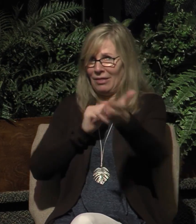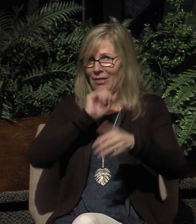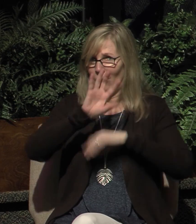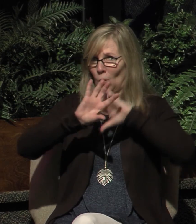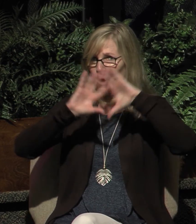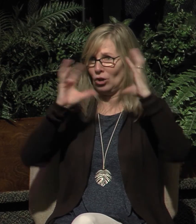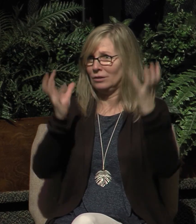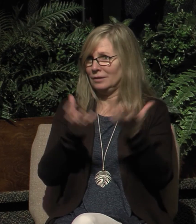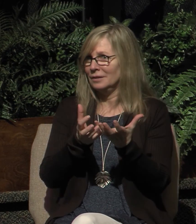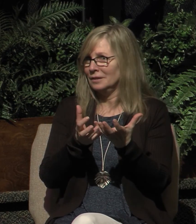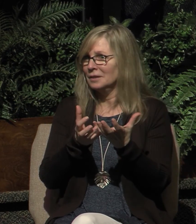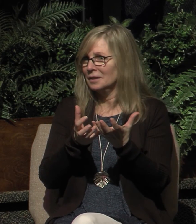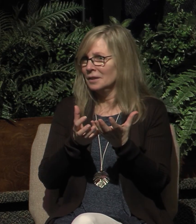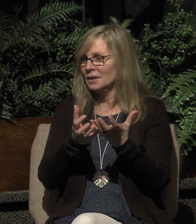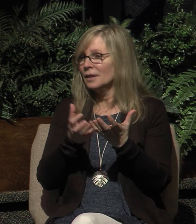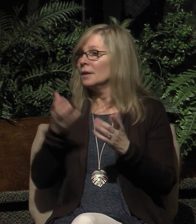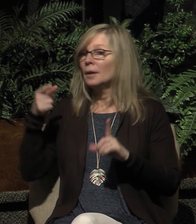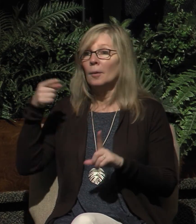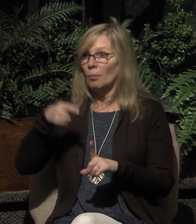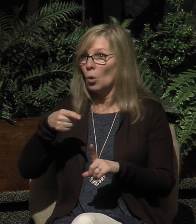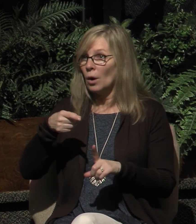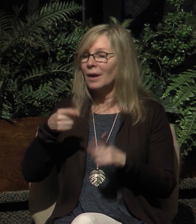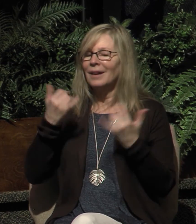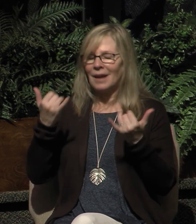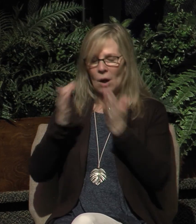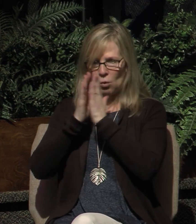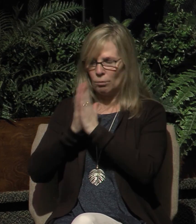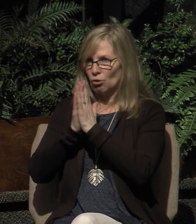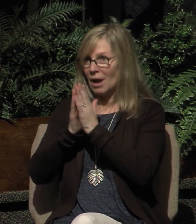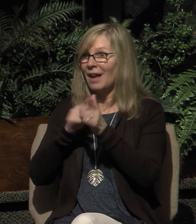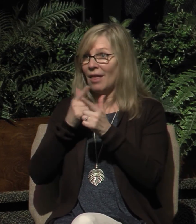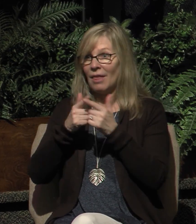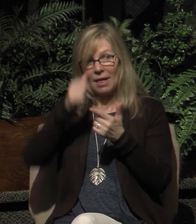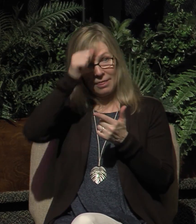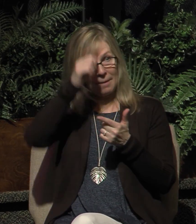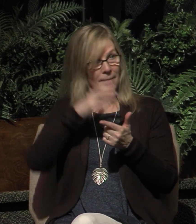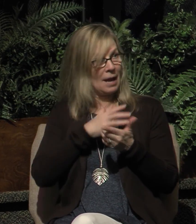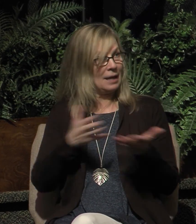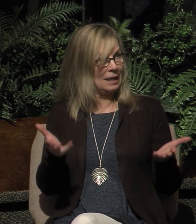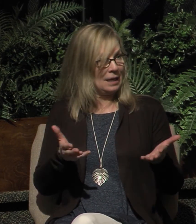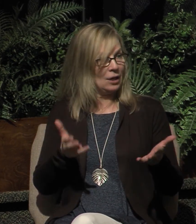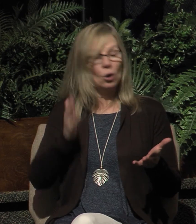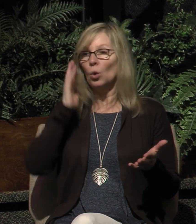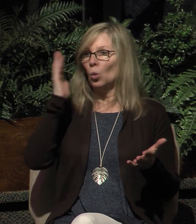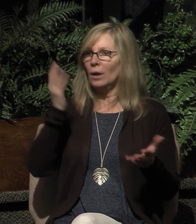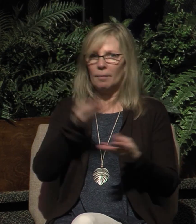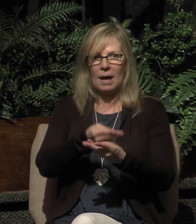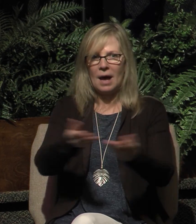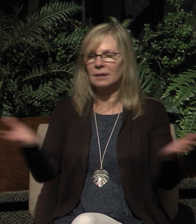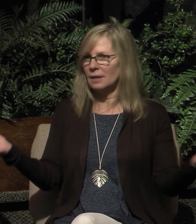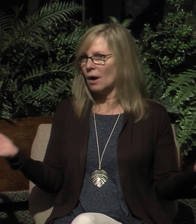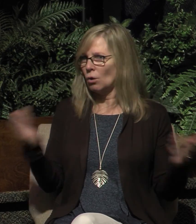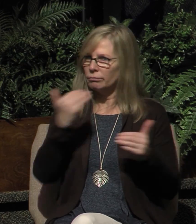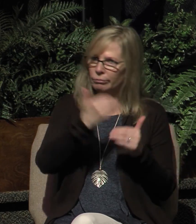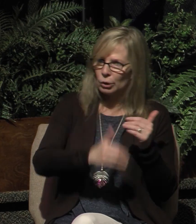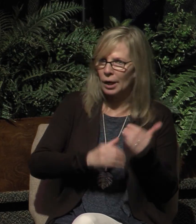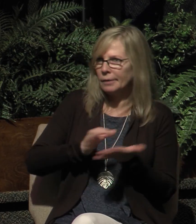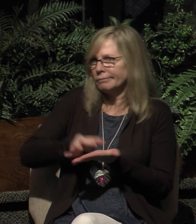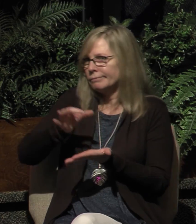so let's look to the Lord now and then the men who are sitting up front are going to pass out the elements to you this is just for